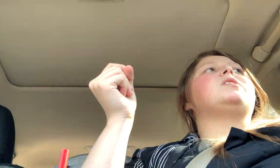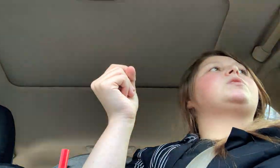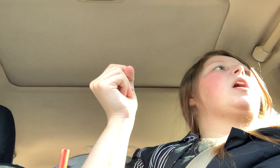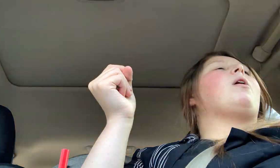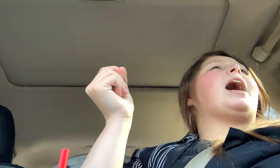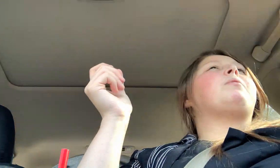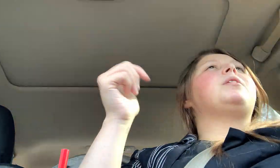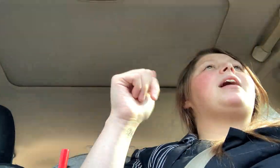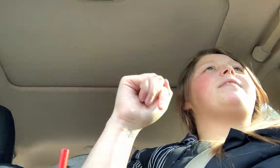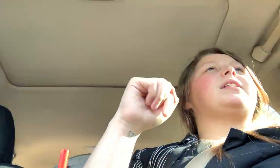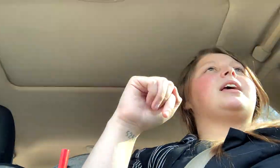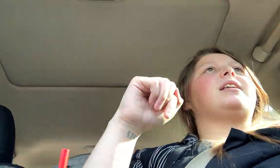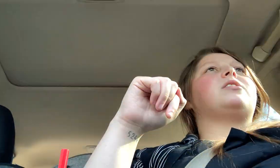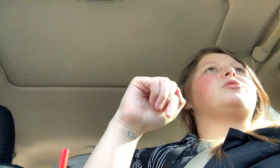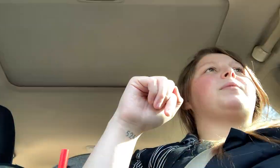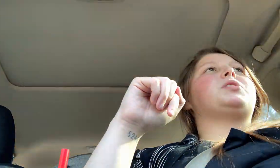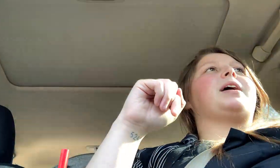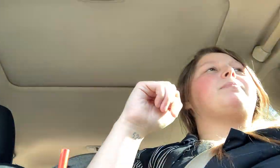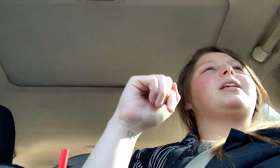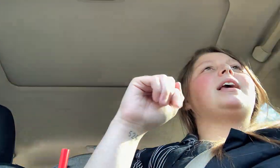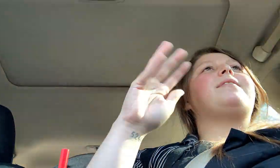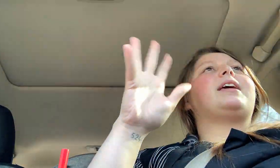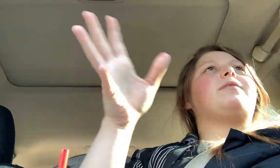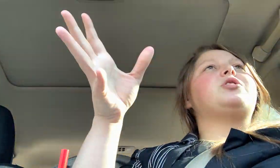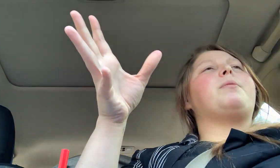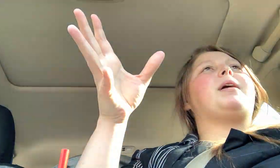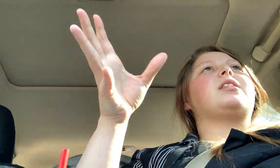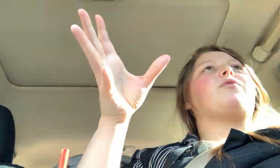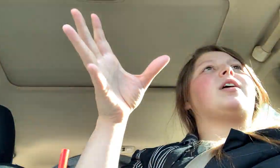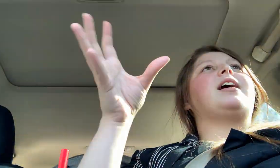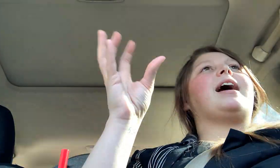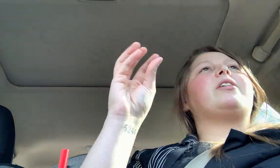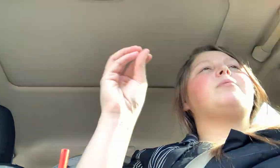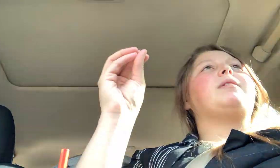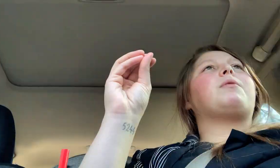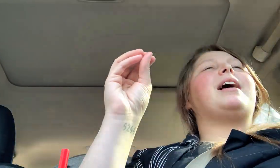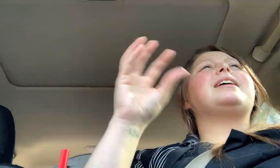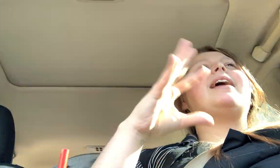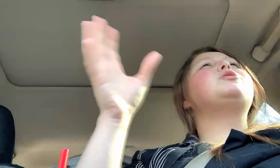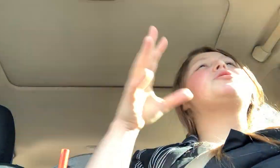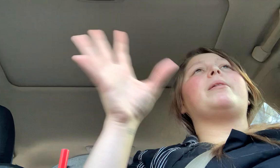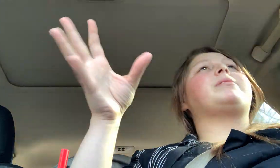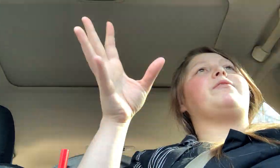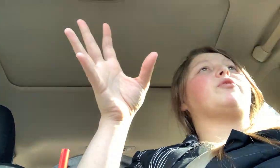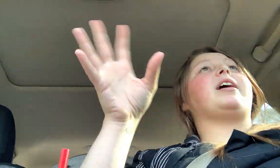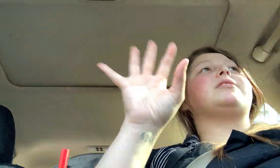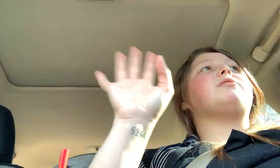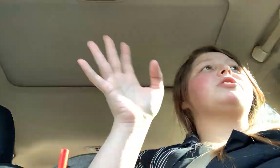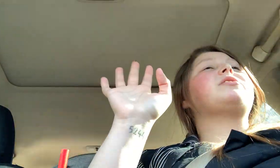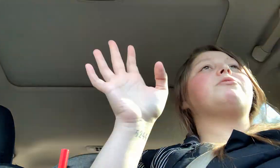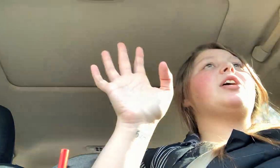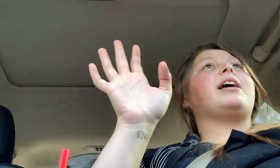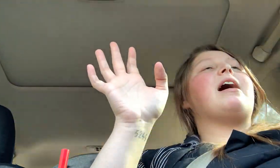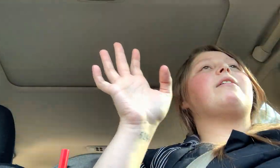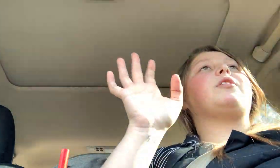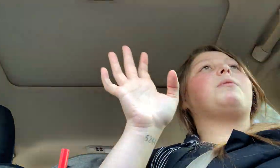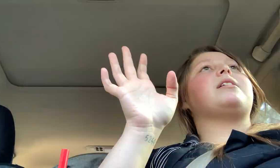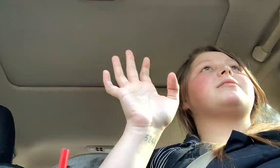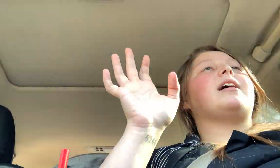So I will have a link in the description. I believe it gives you a month free. I could be right. It gives you something free. So just go check it out. If you're wanting to sign